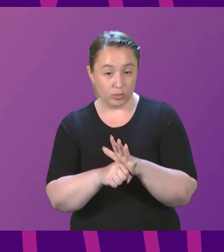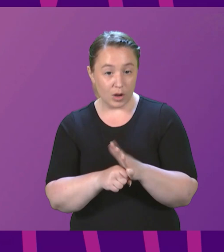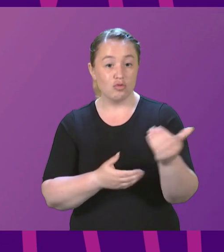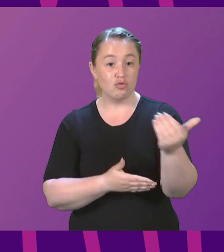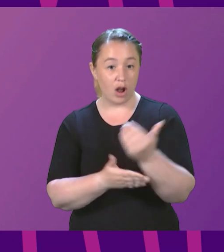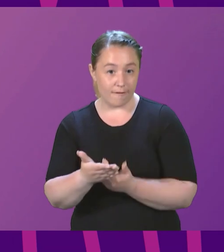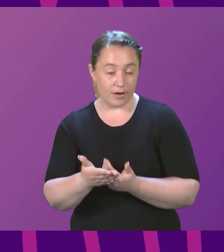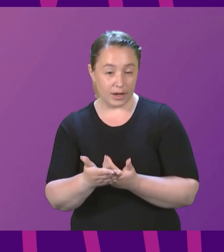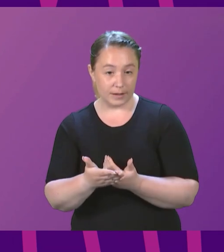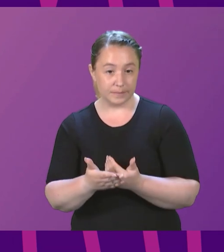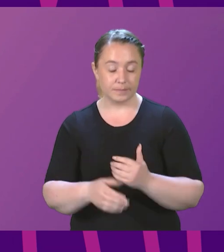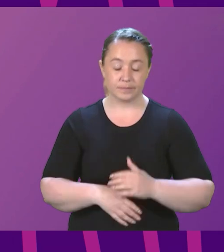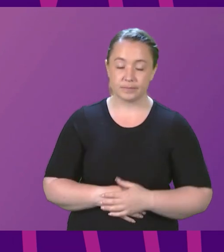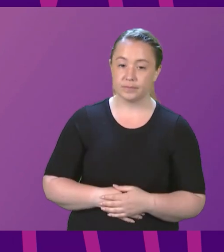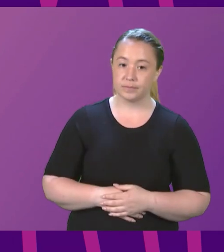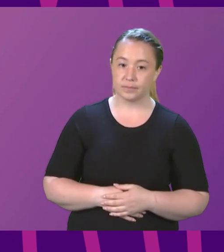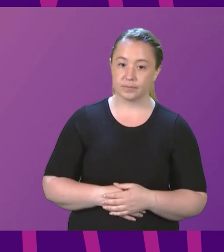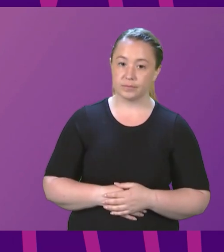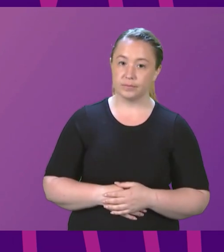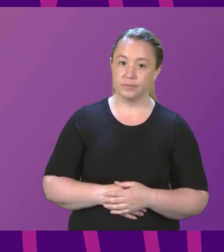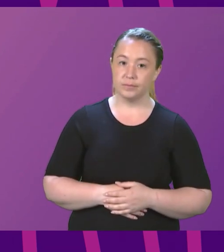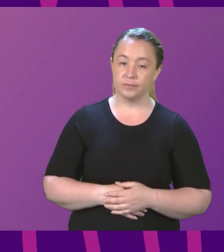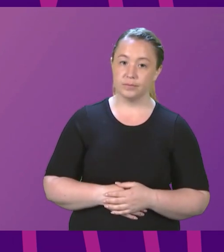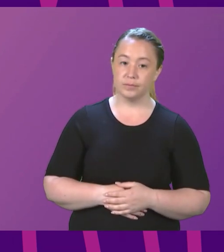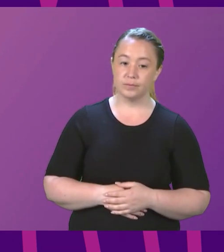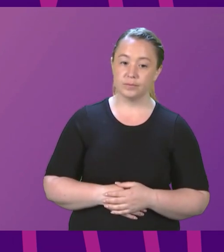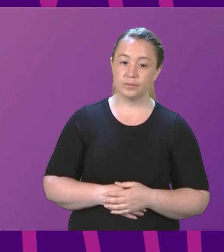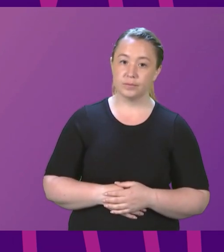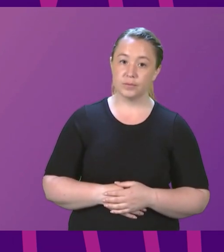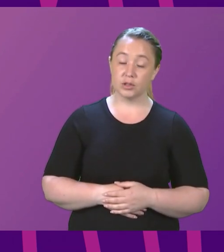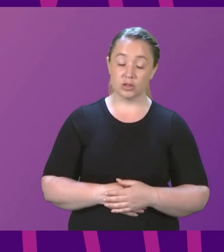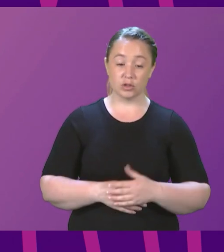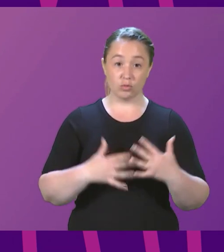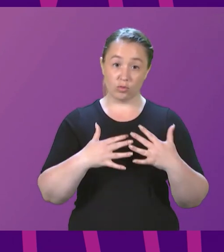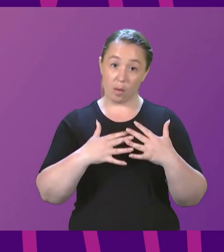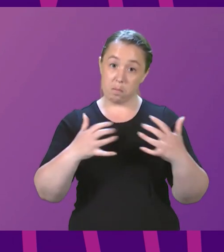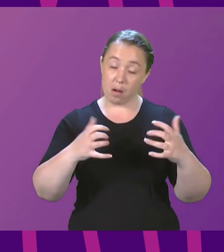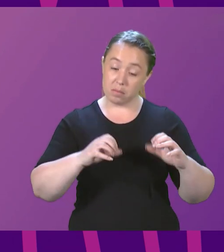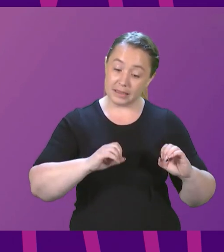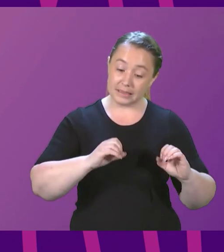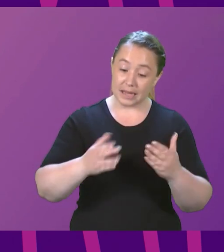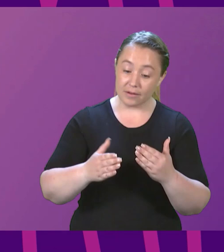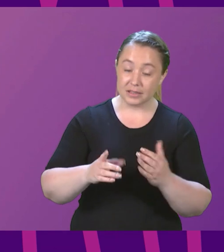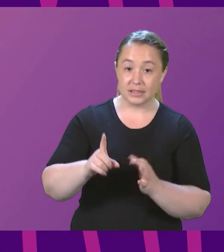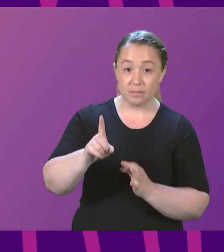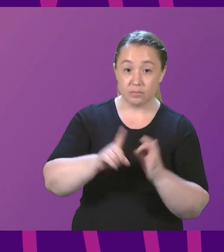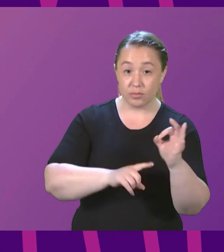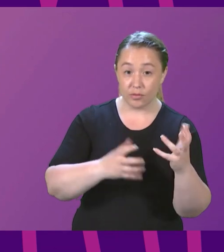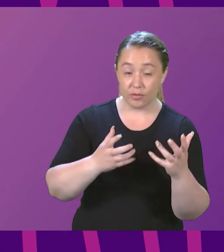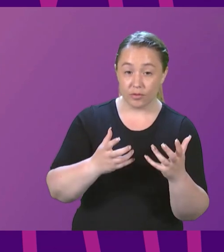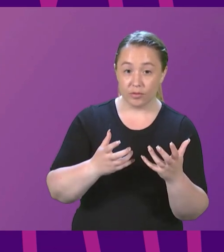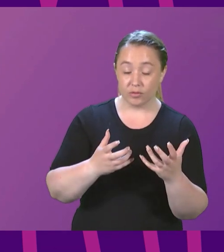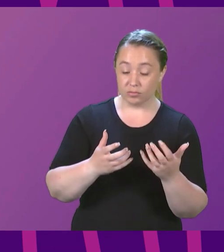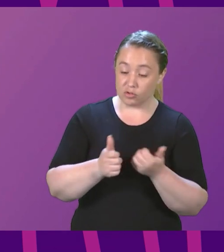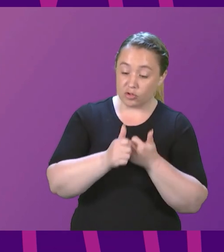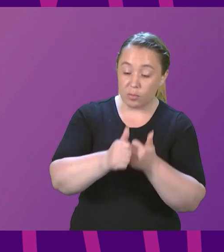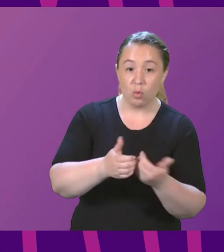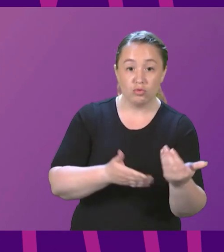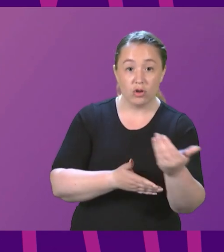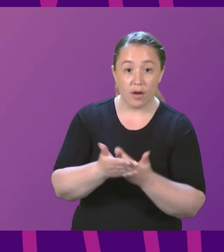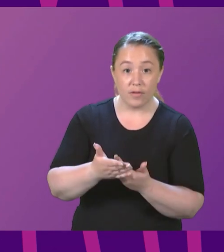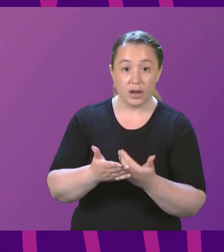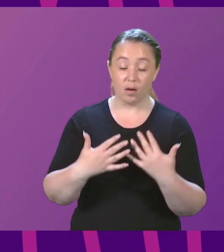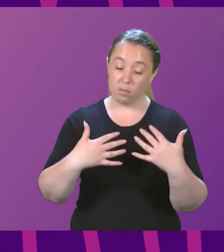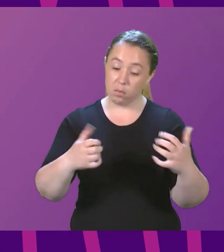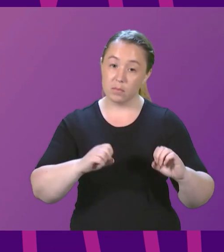We are going to be better able to build public services that we want to see to support the recovery of our